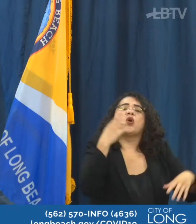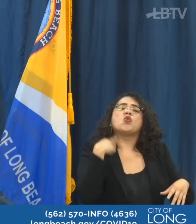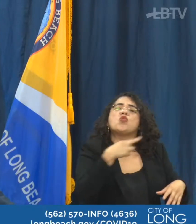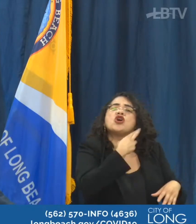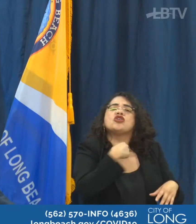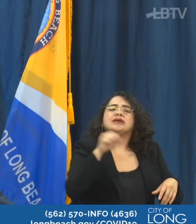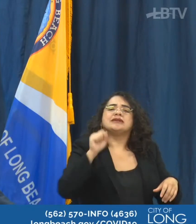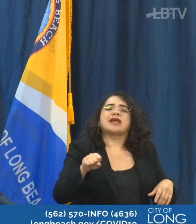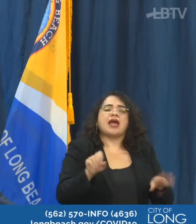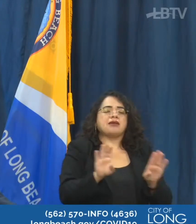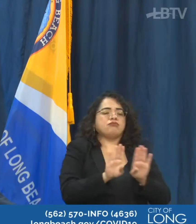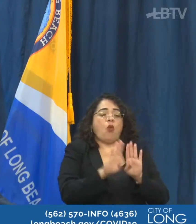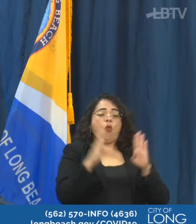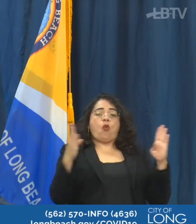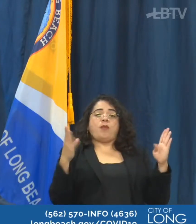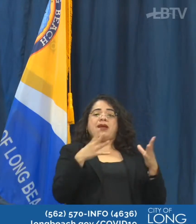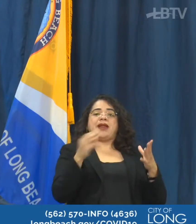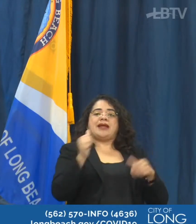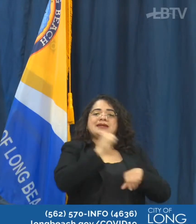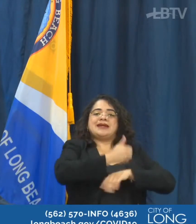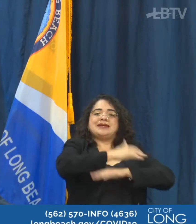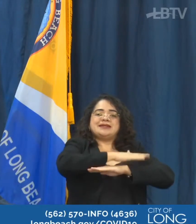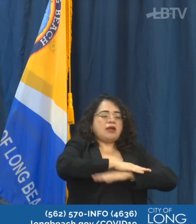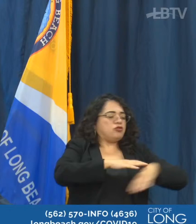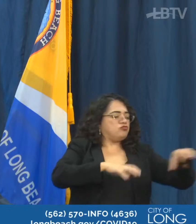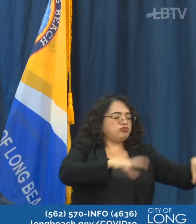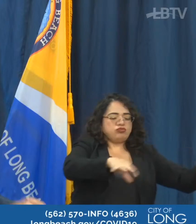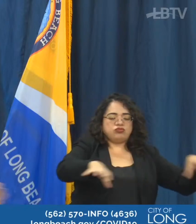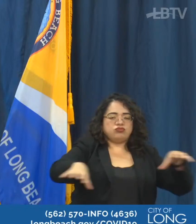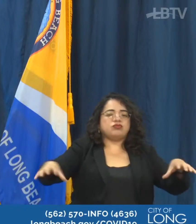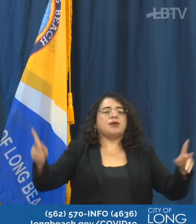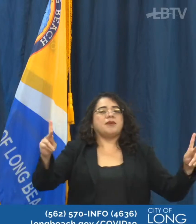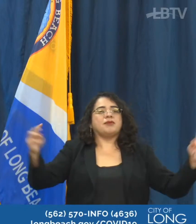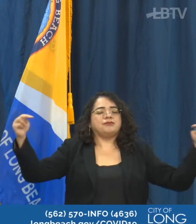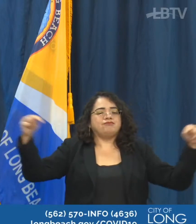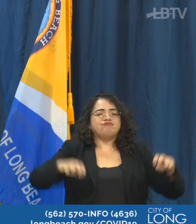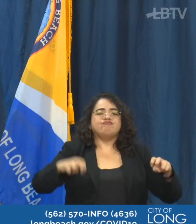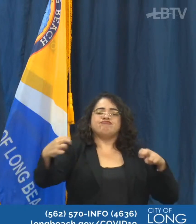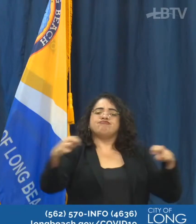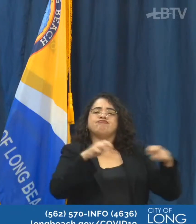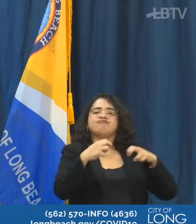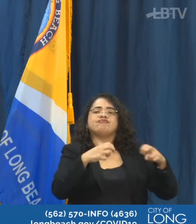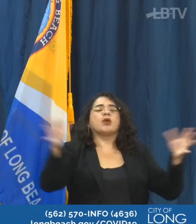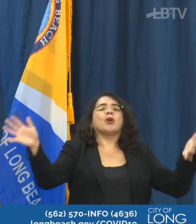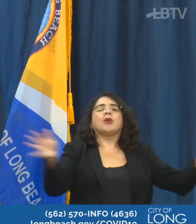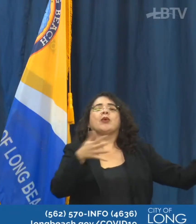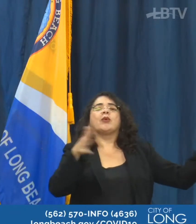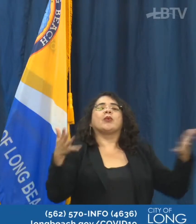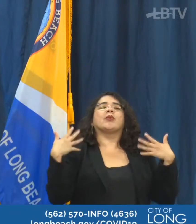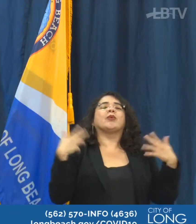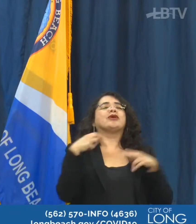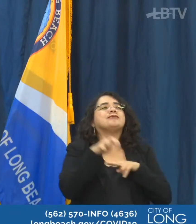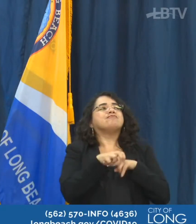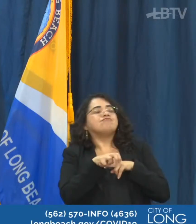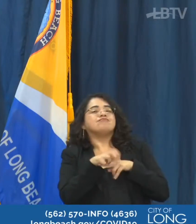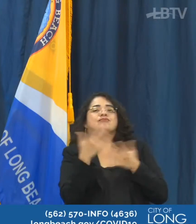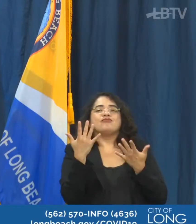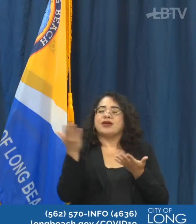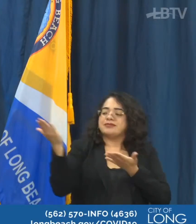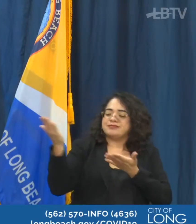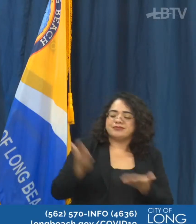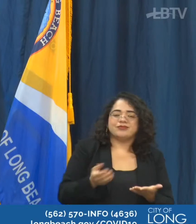into the street space. And all the information is on the longbeach.gov COVID site. So I want to thank the city council for being